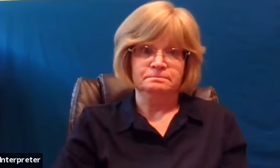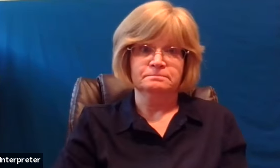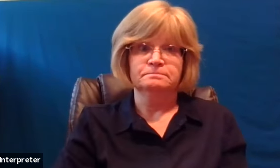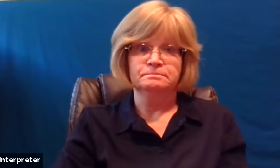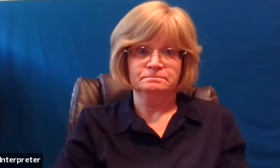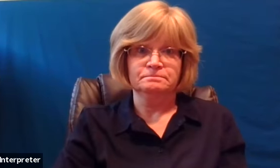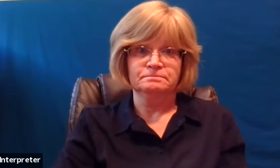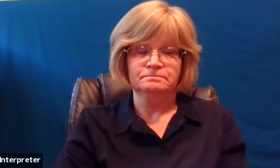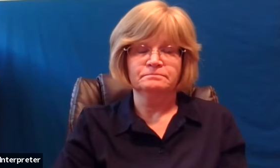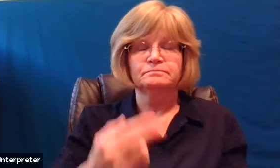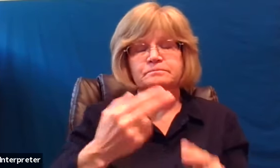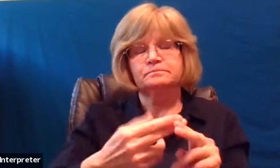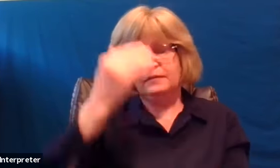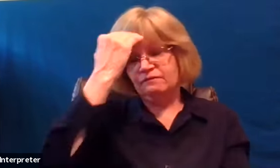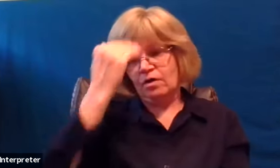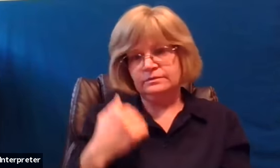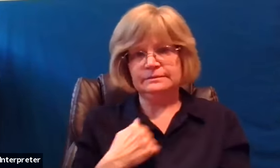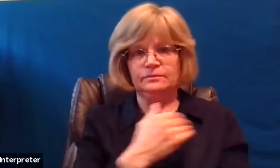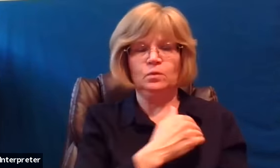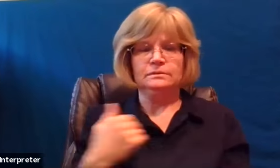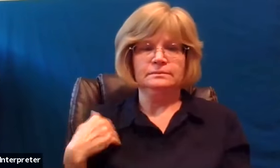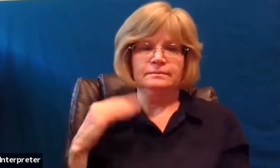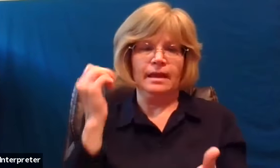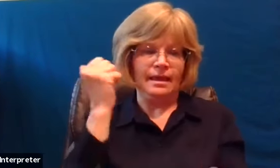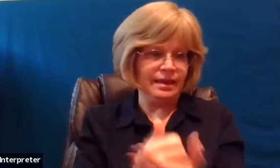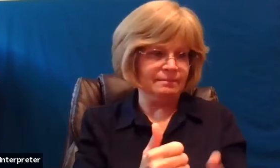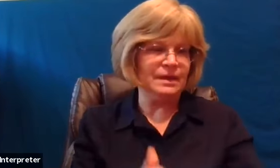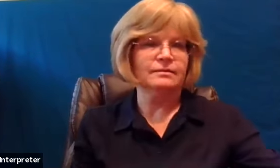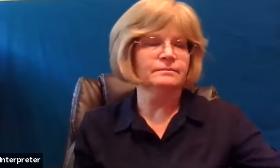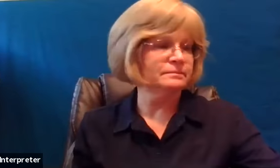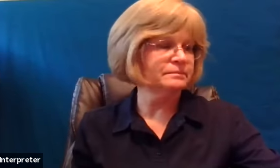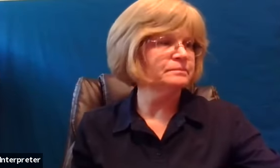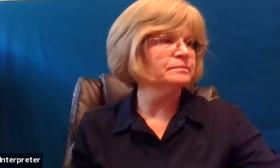in the name of the father and of the son and of the holy spirit amen